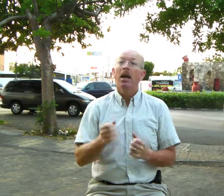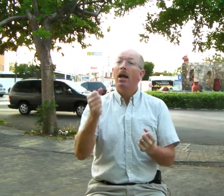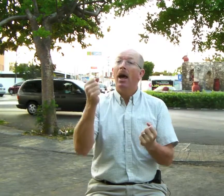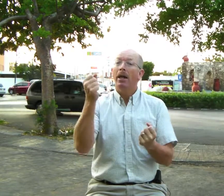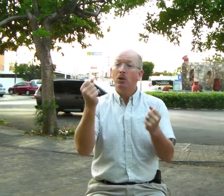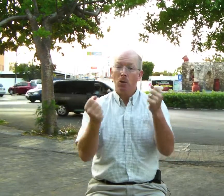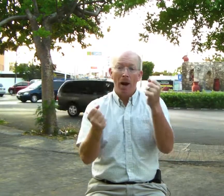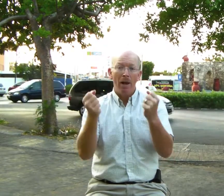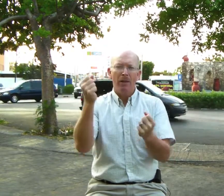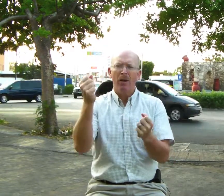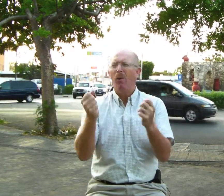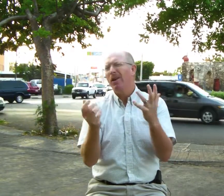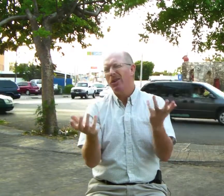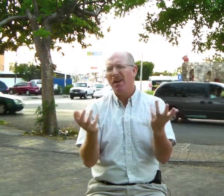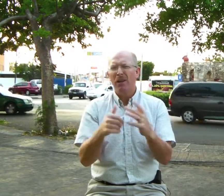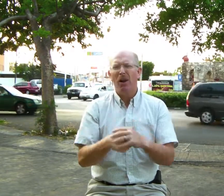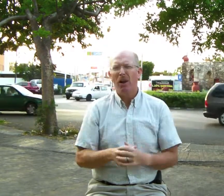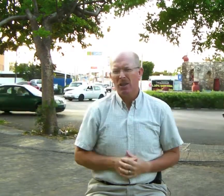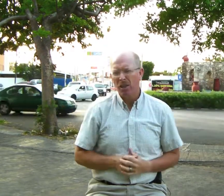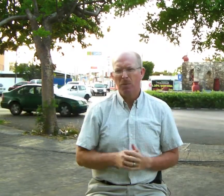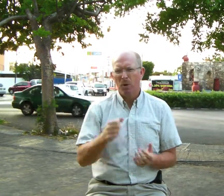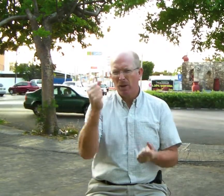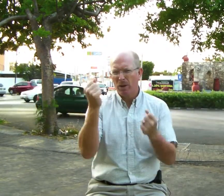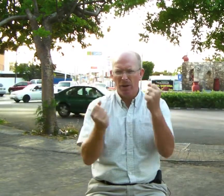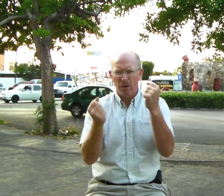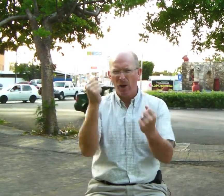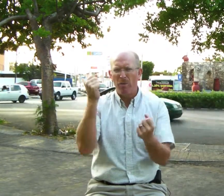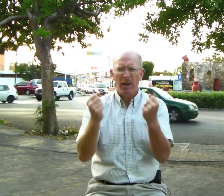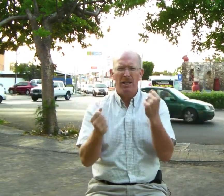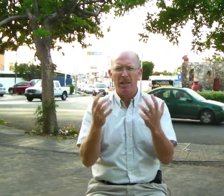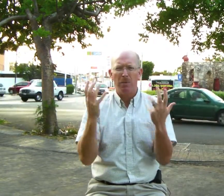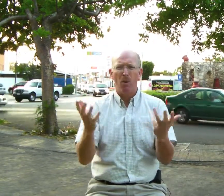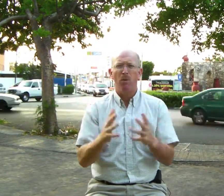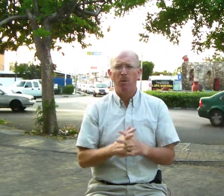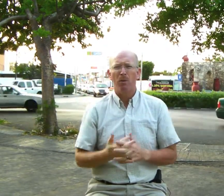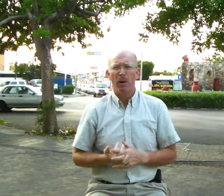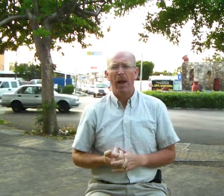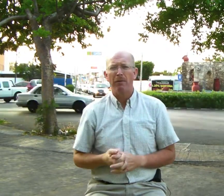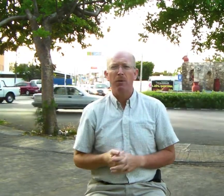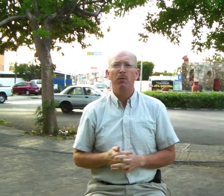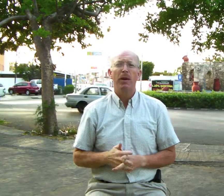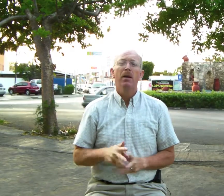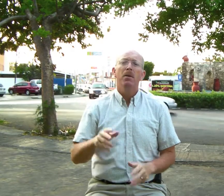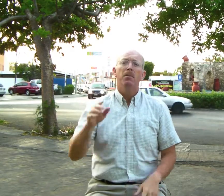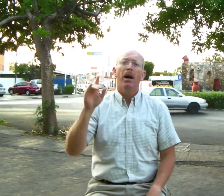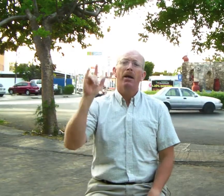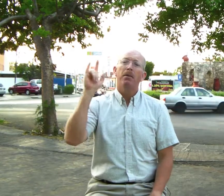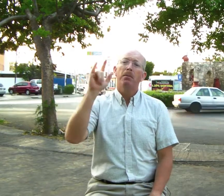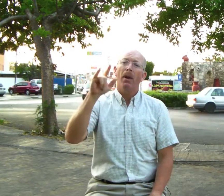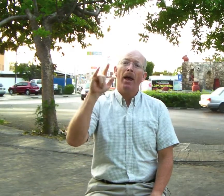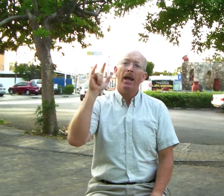like driving, well, driving car is a little more difficult because they both would have movement, but plane